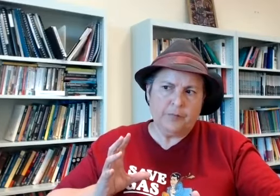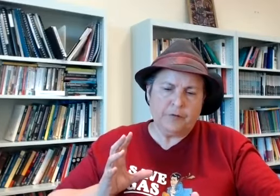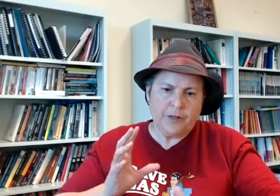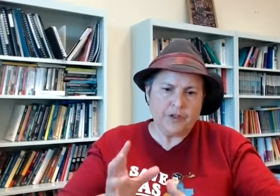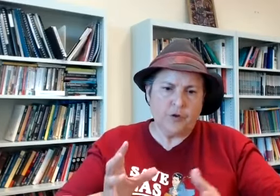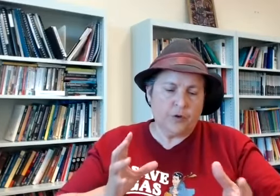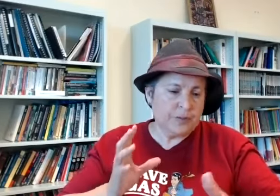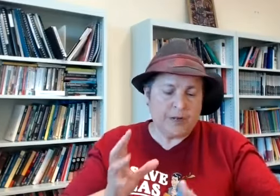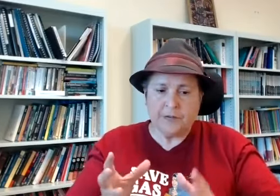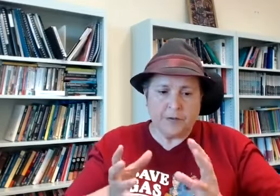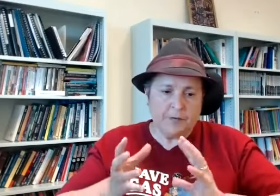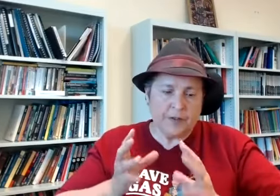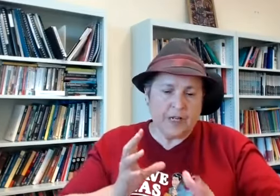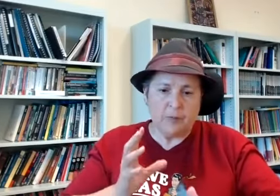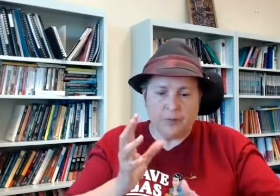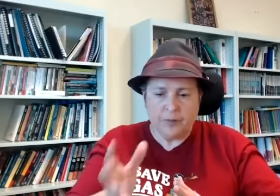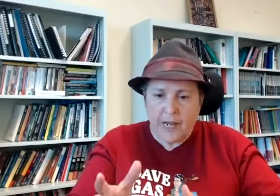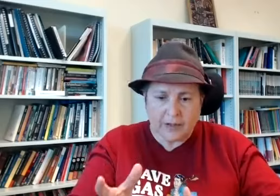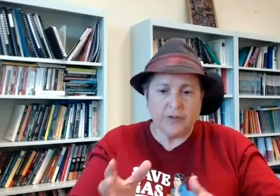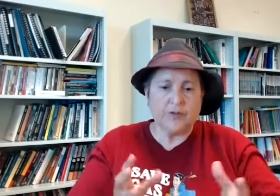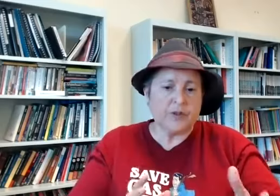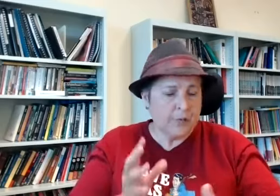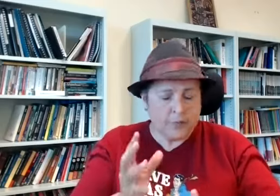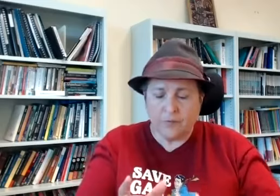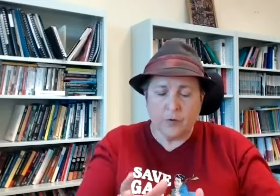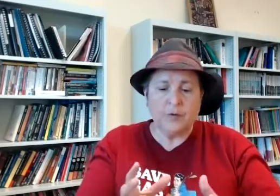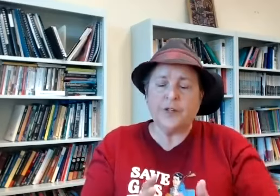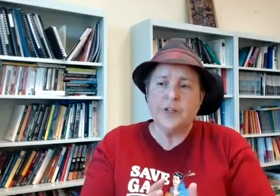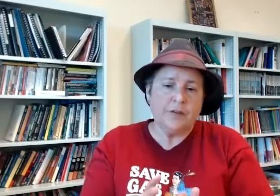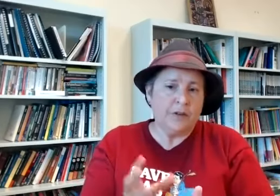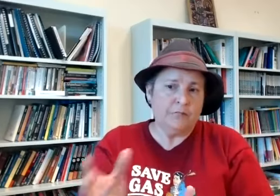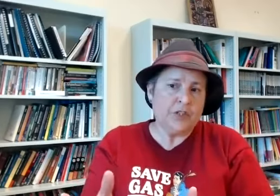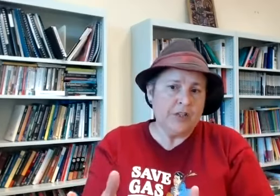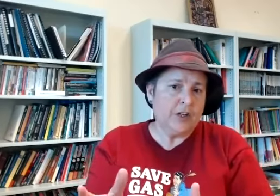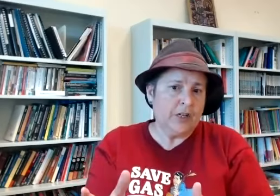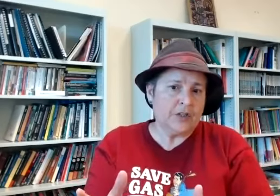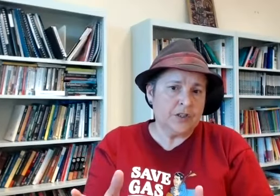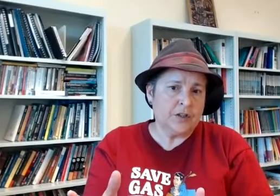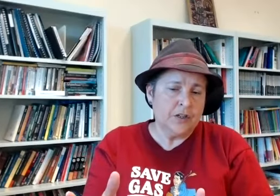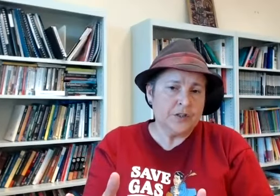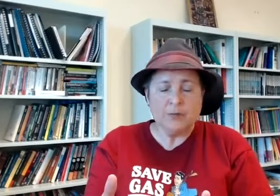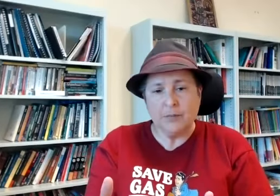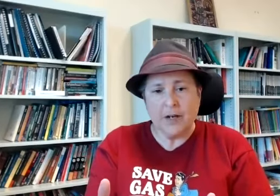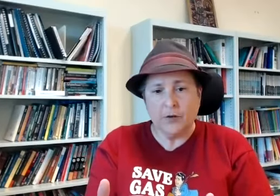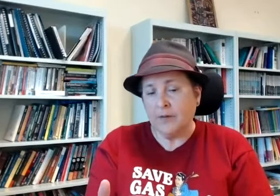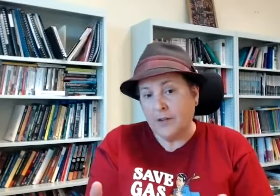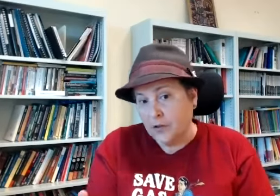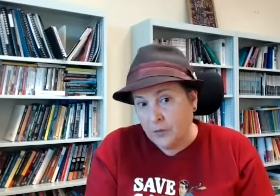know professional or a space for disabled actors or disabled performers that potentially i guess the subject matter could have nothing to do with